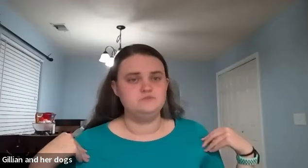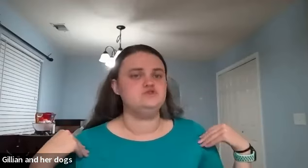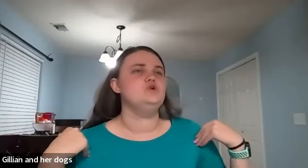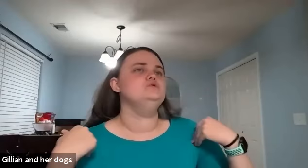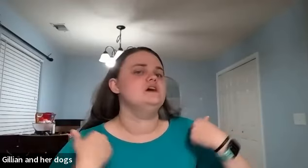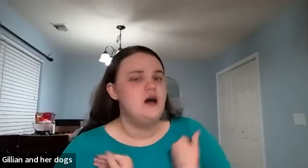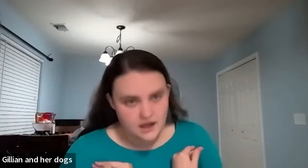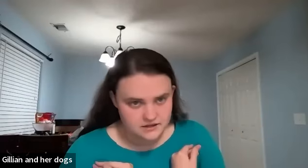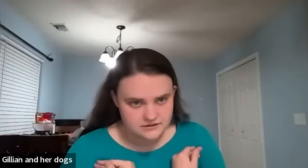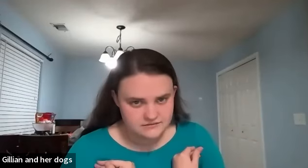am so tired